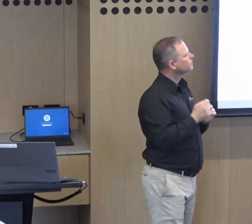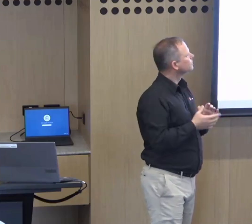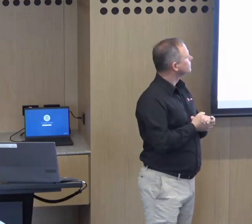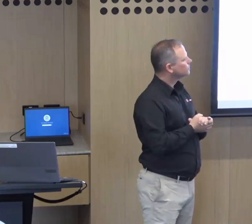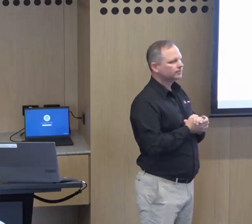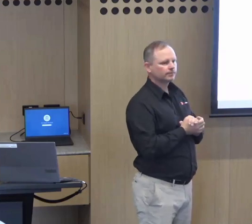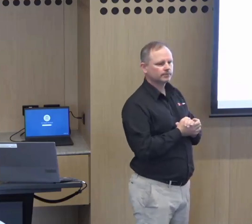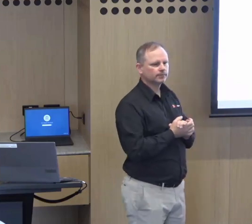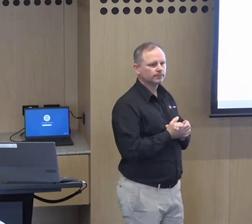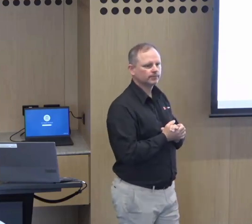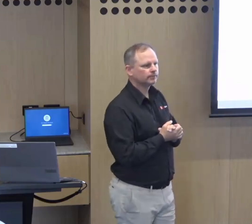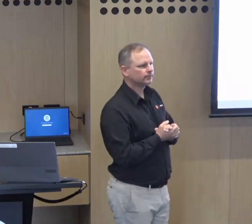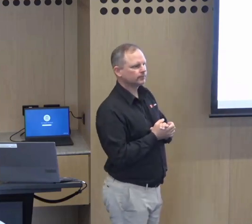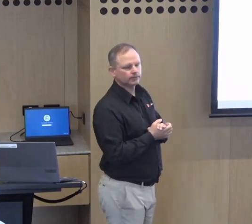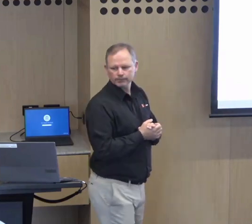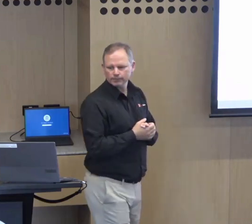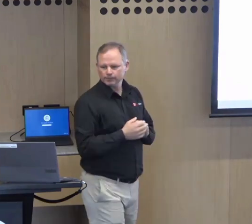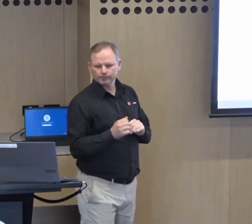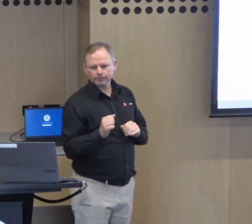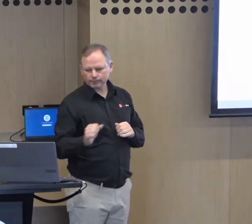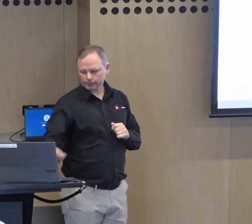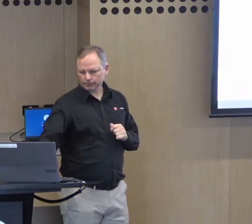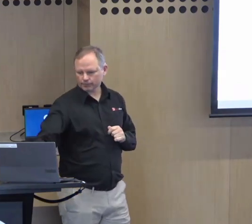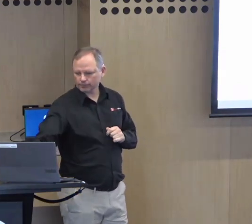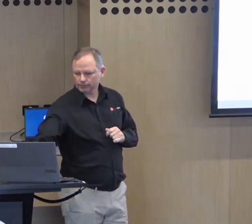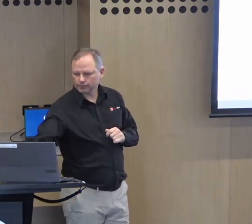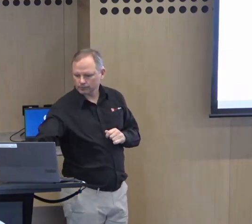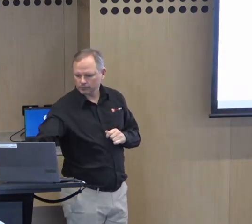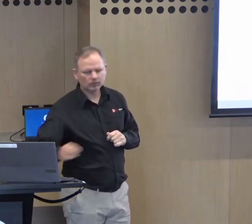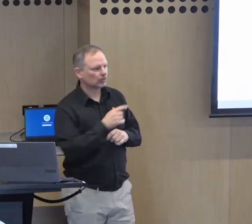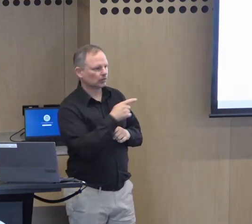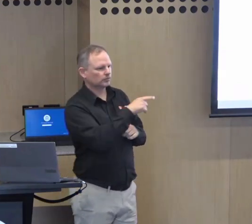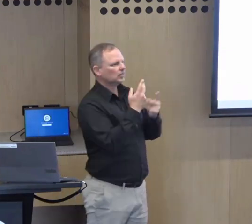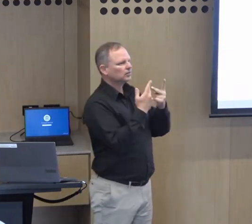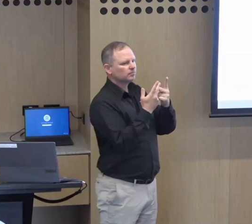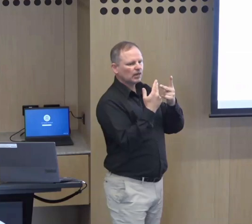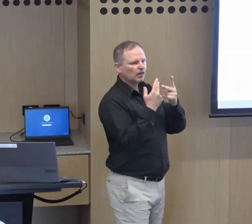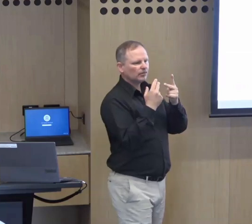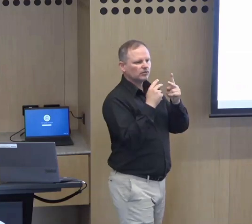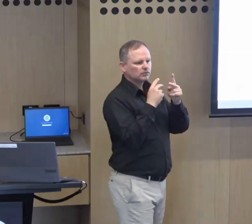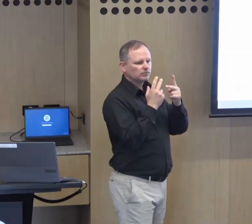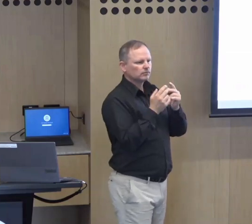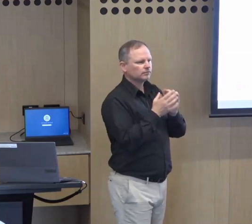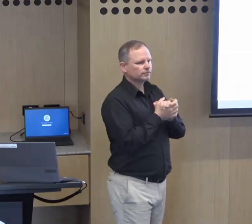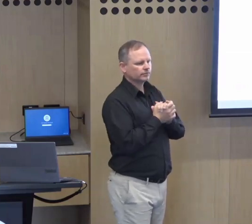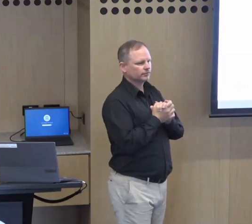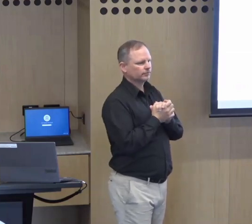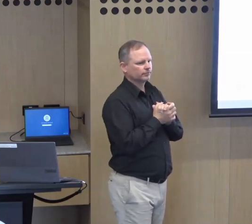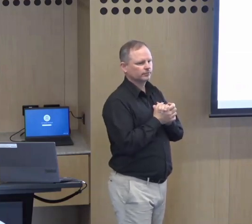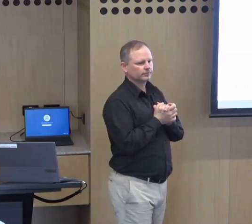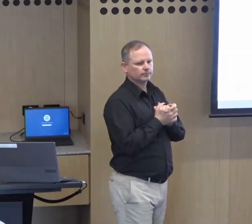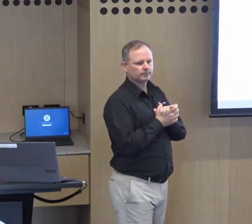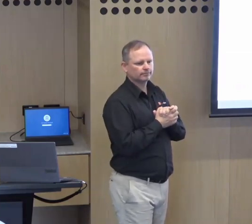services apply, then that's where we feel we would be able to then correlate with and deliver a deaf and hard of hearing mental health